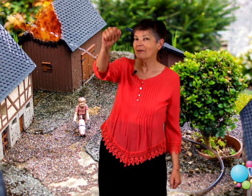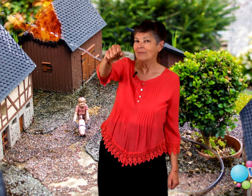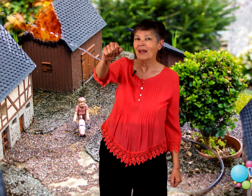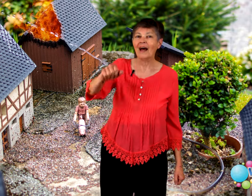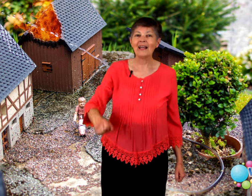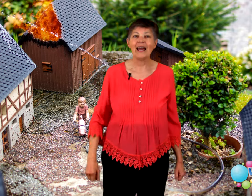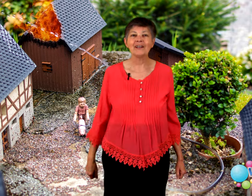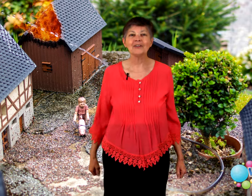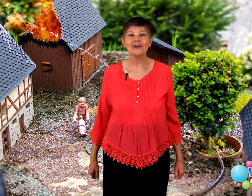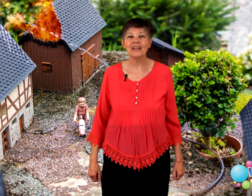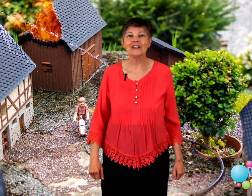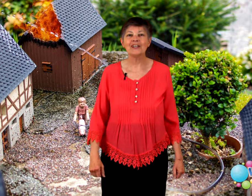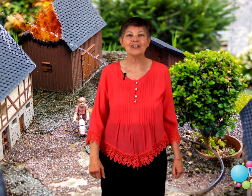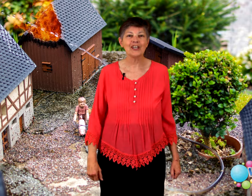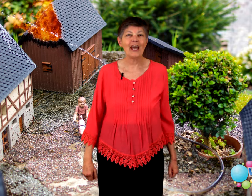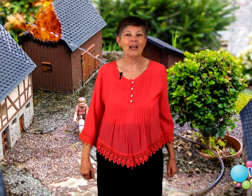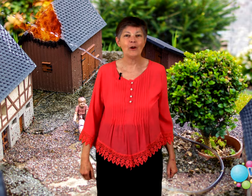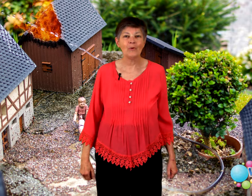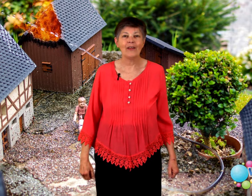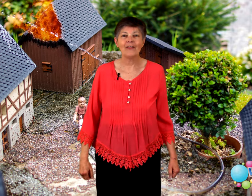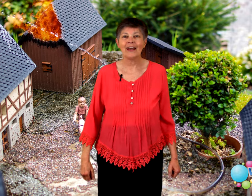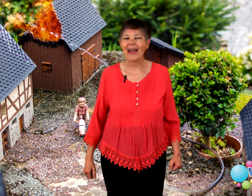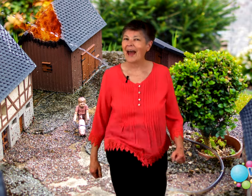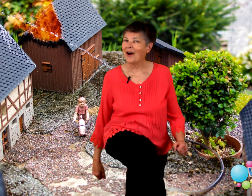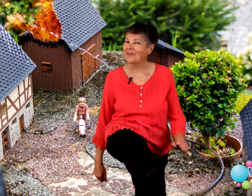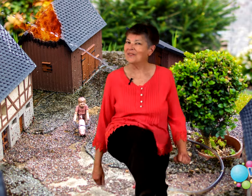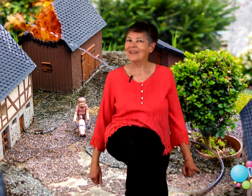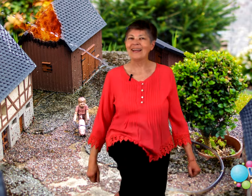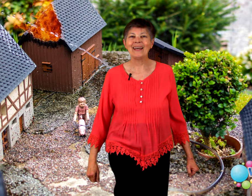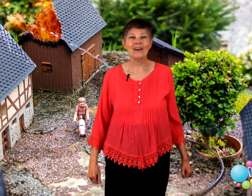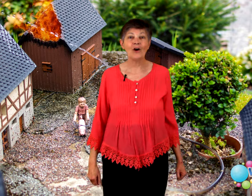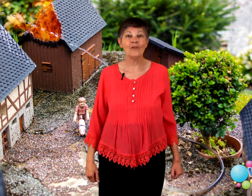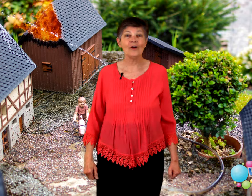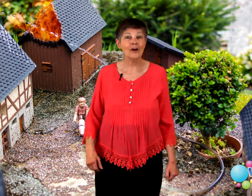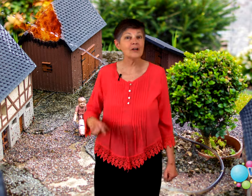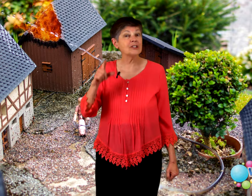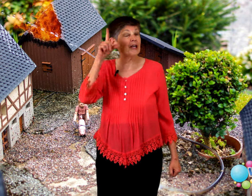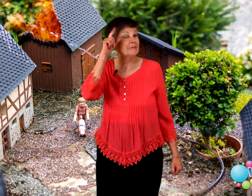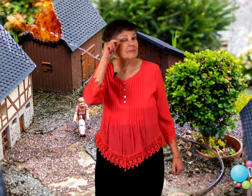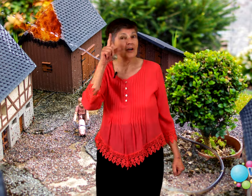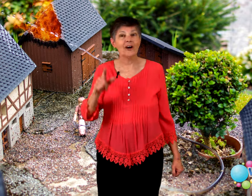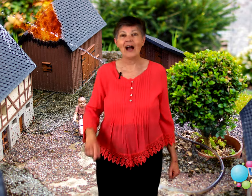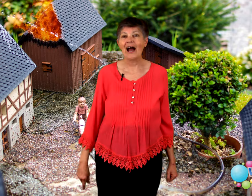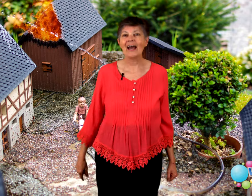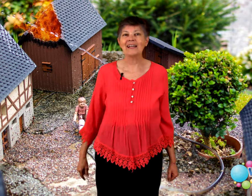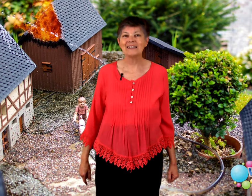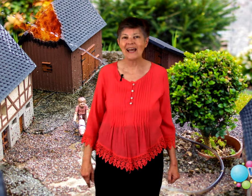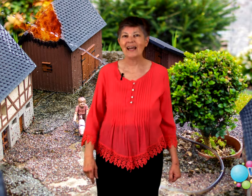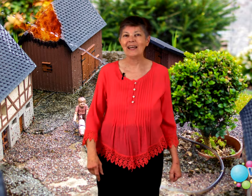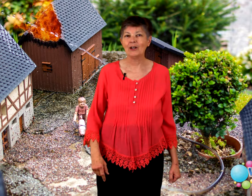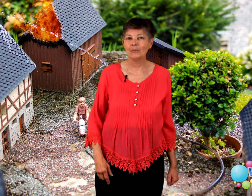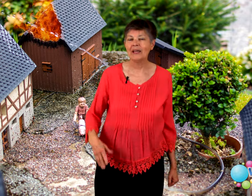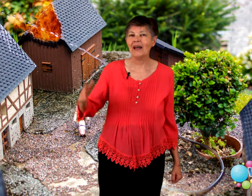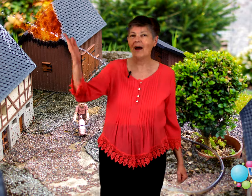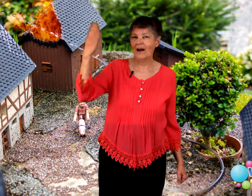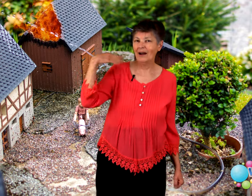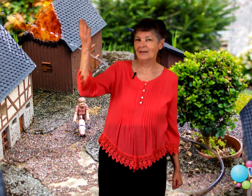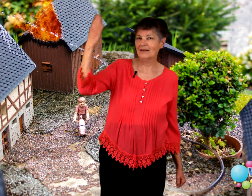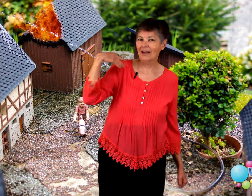hung lantern in the shed. And when the cow kicked over, she winked her eye and said, It'll be a hot time